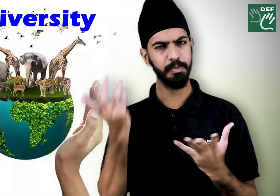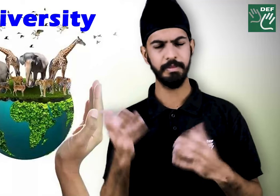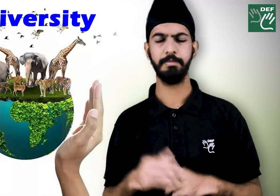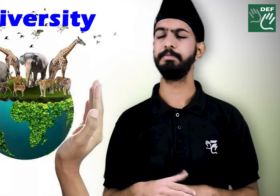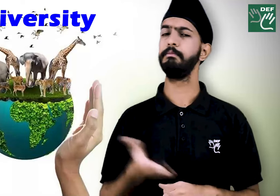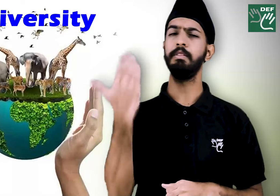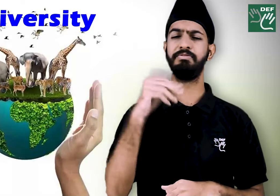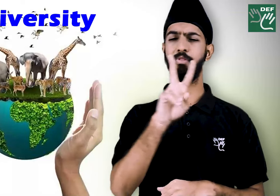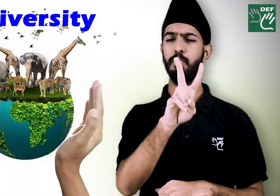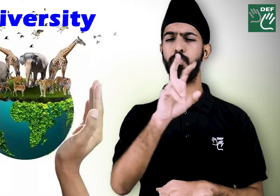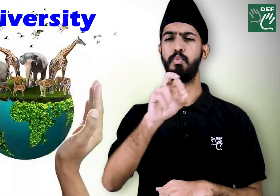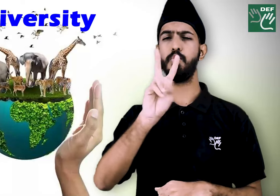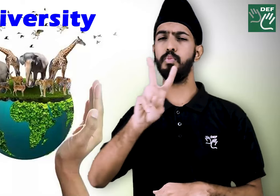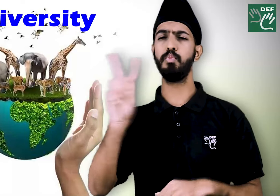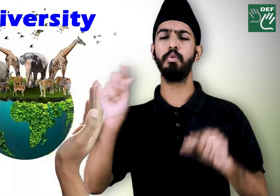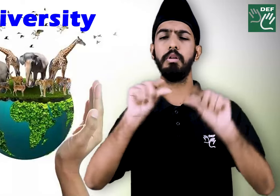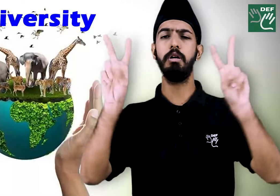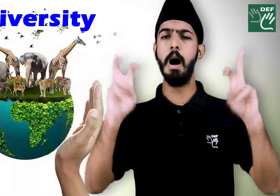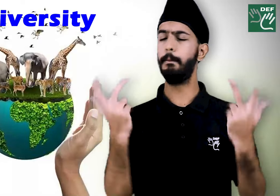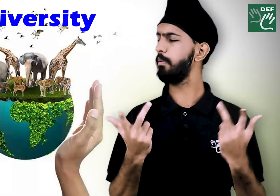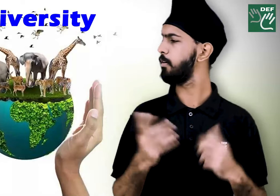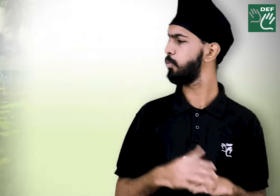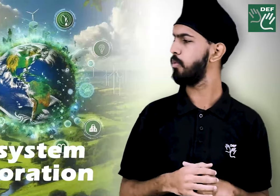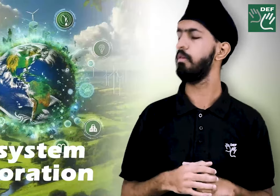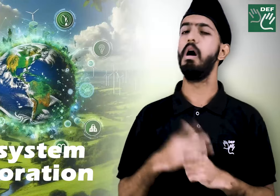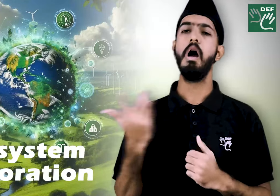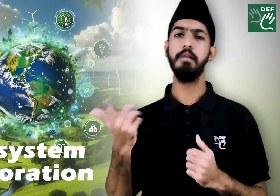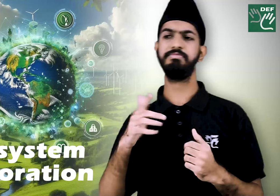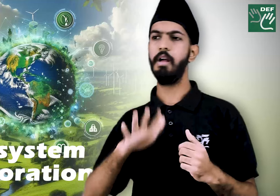2021's theme was Ecosystem Restoration.